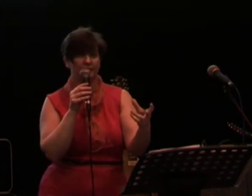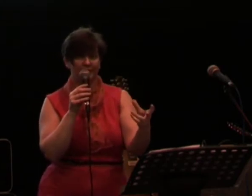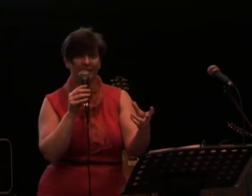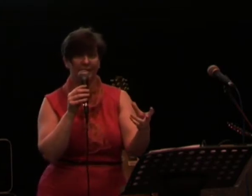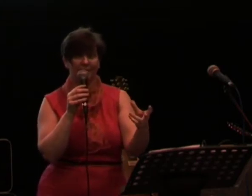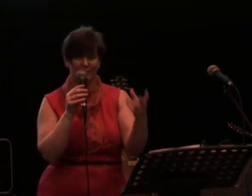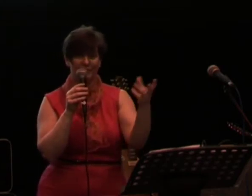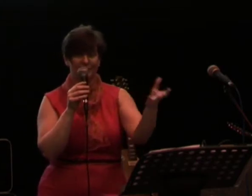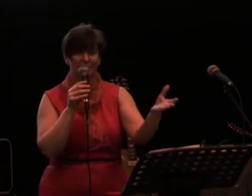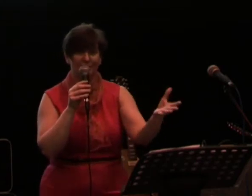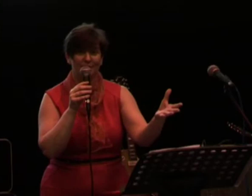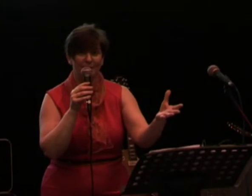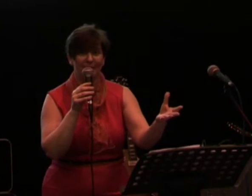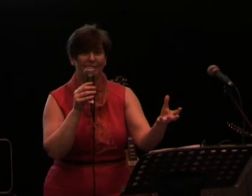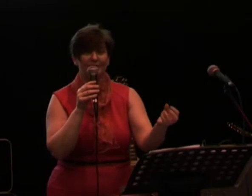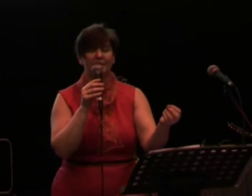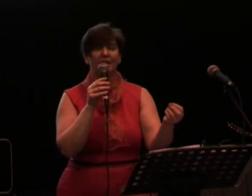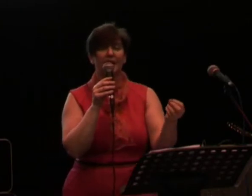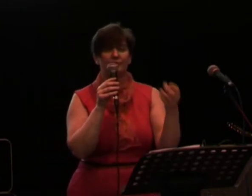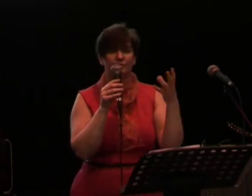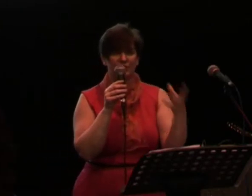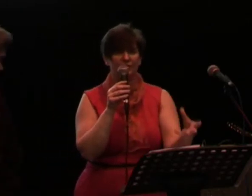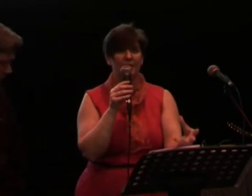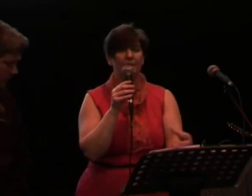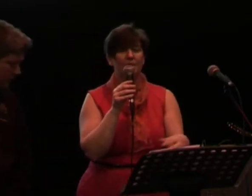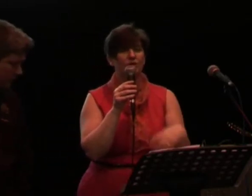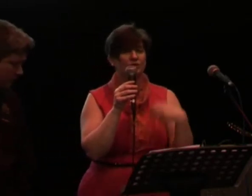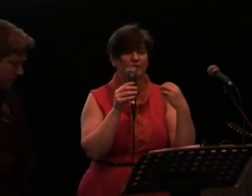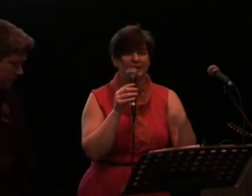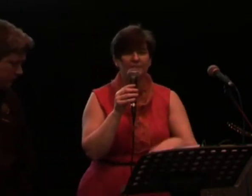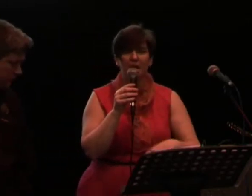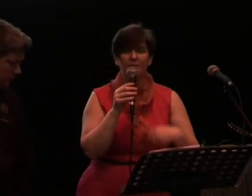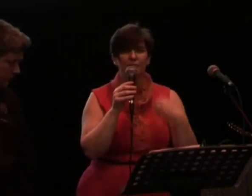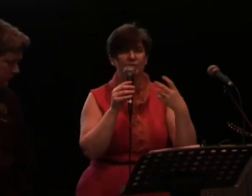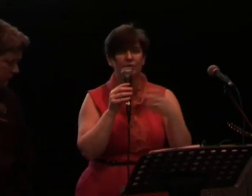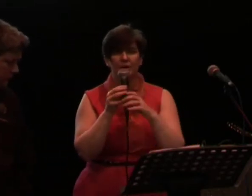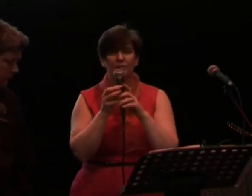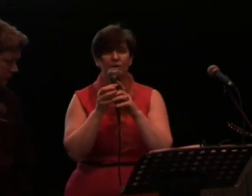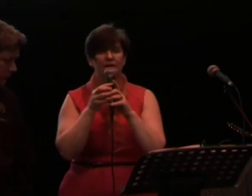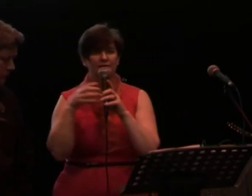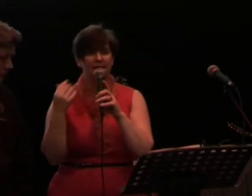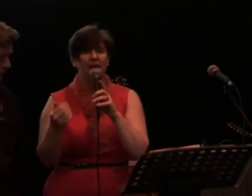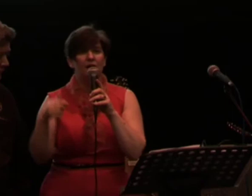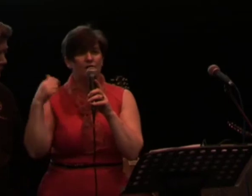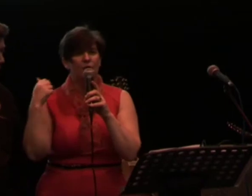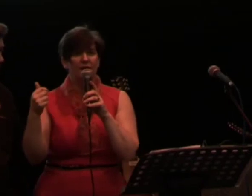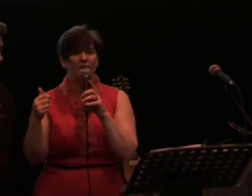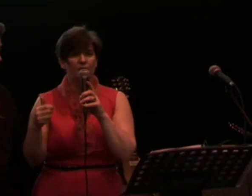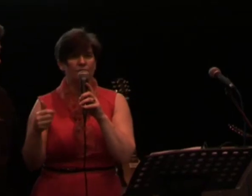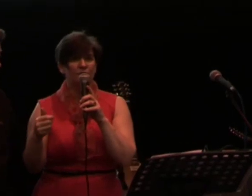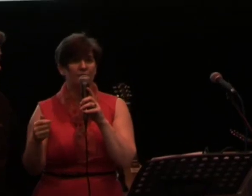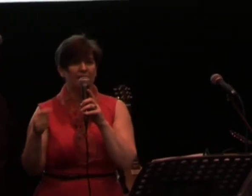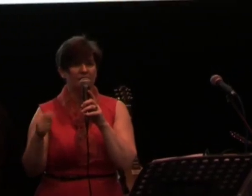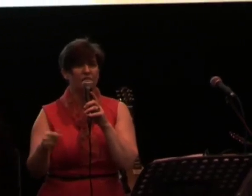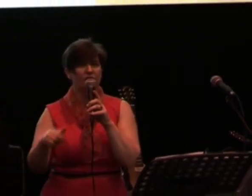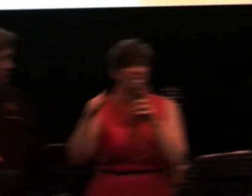told her to go and get the Bible. Which is the voice being God. And she read the Bible. And she reads the Bible through. Come on, let's be. You know, we're